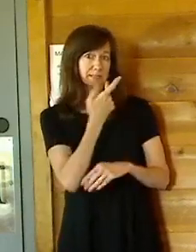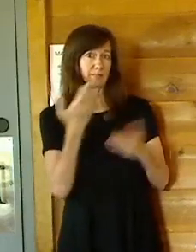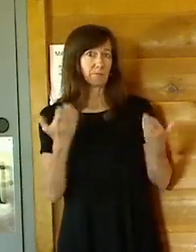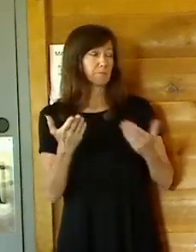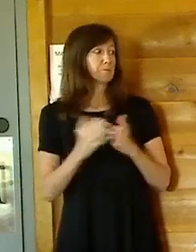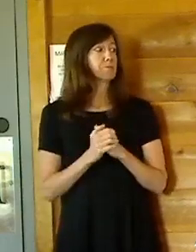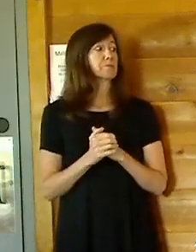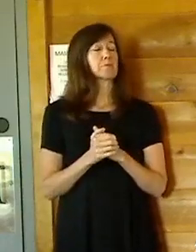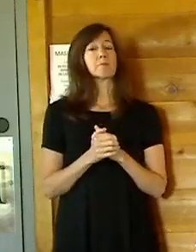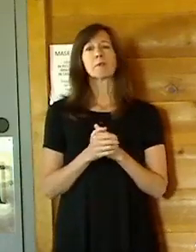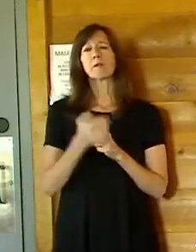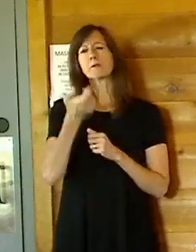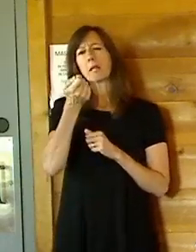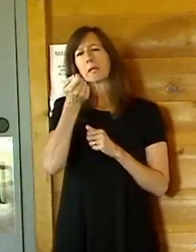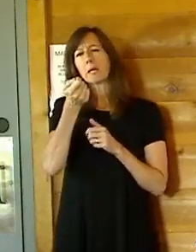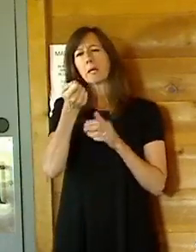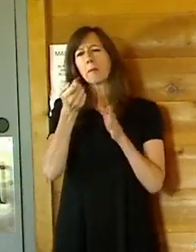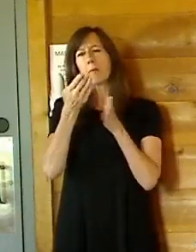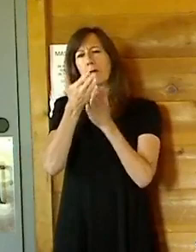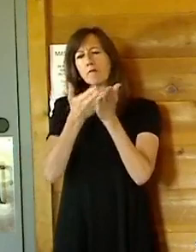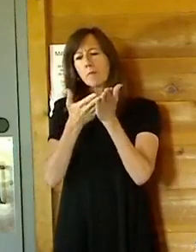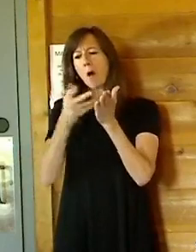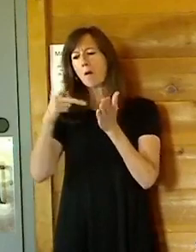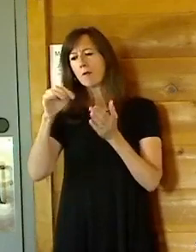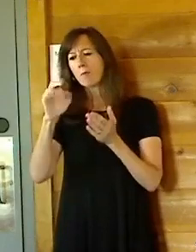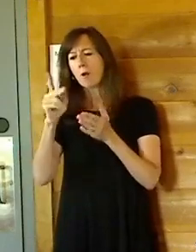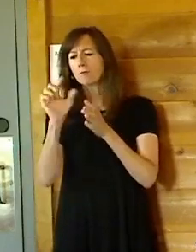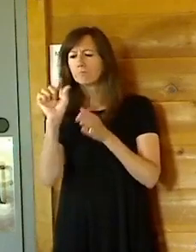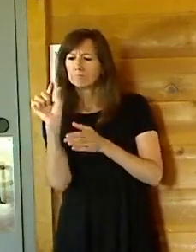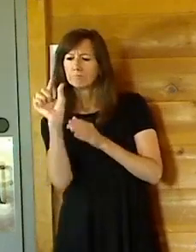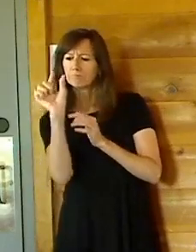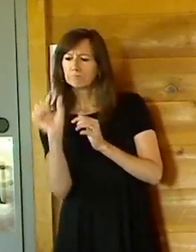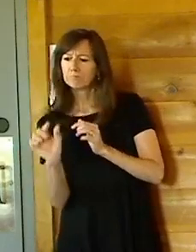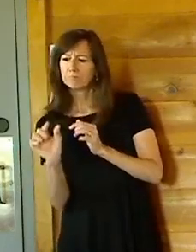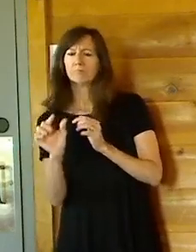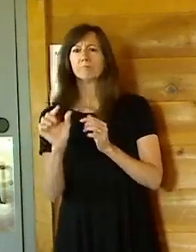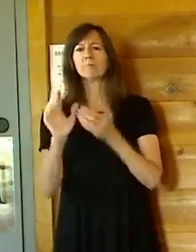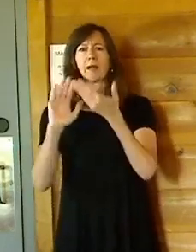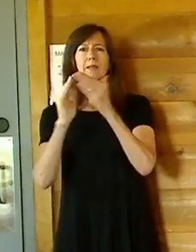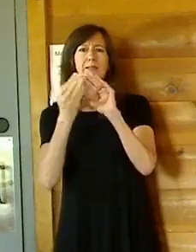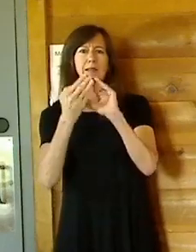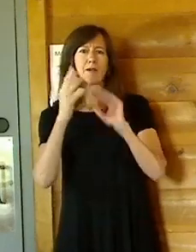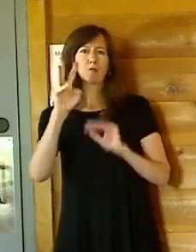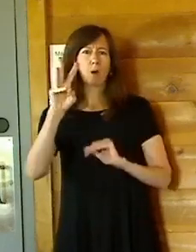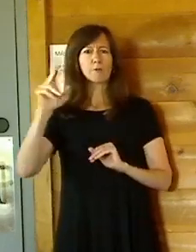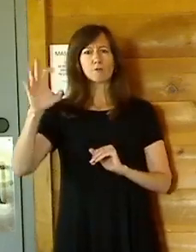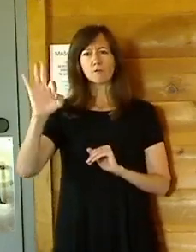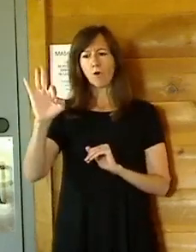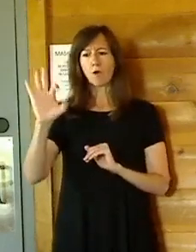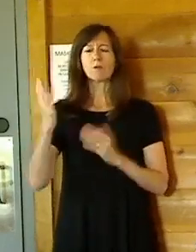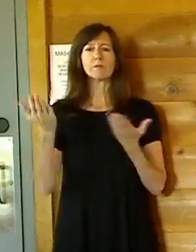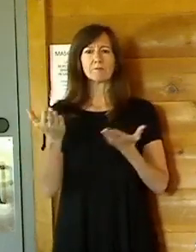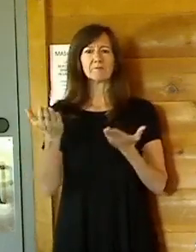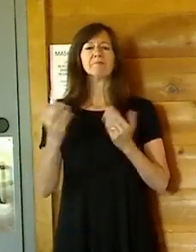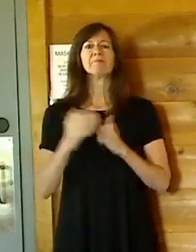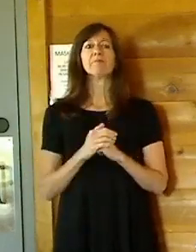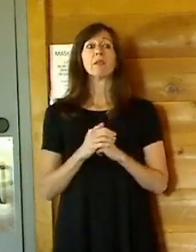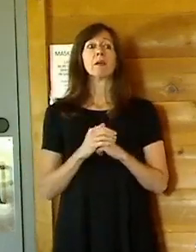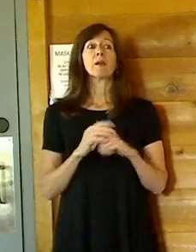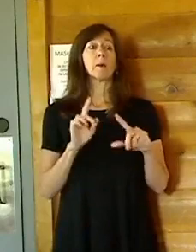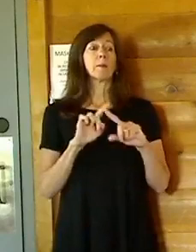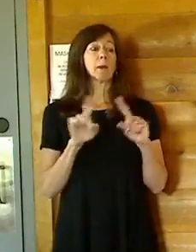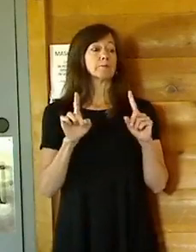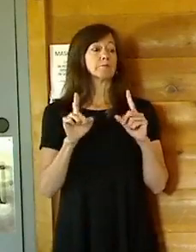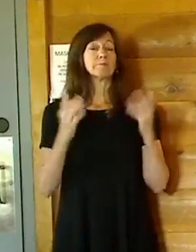sliver of Bowdoin Park that is in the town of Wappinger. I don't know if it's a small sliver, but it's a portion that's in the town of Wappinger. I'm here